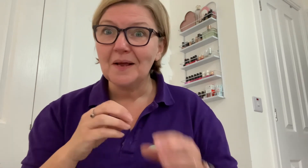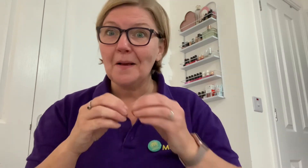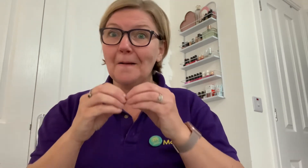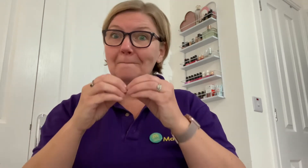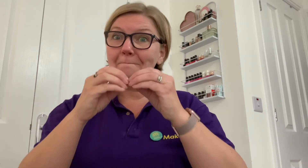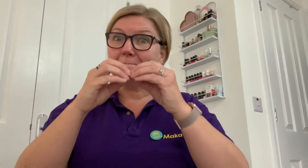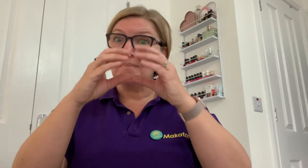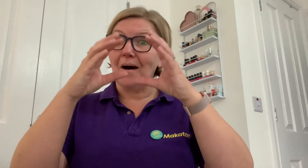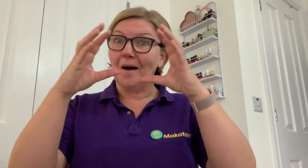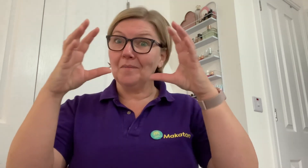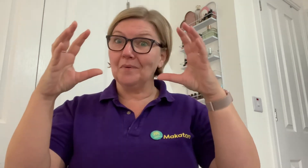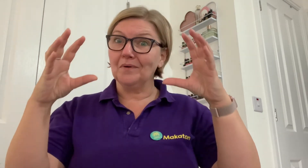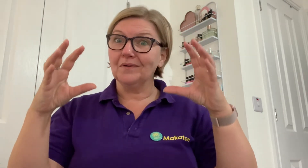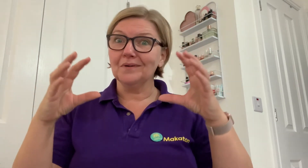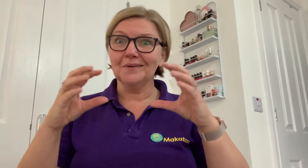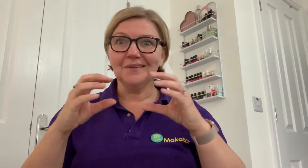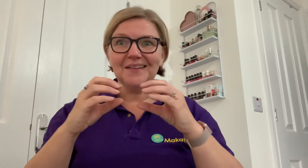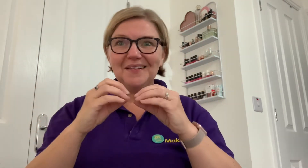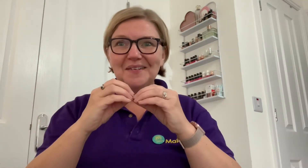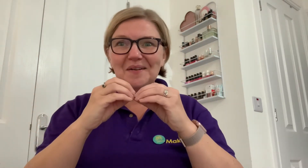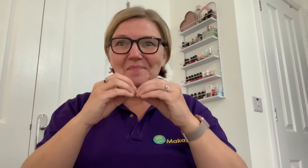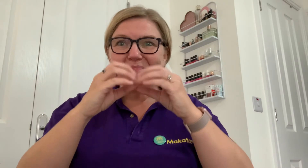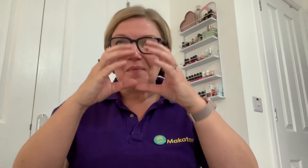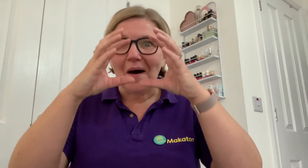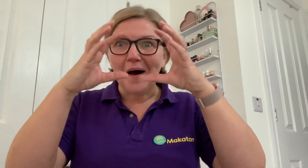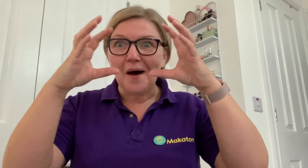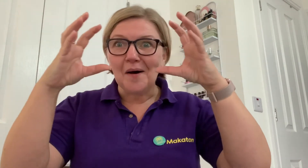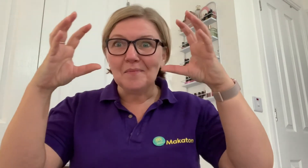Bubble. Bubble.